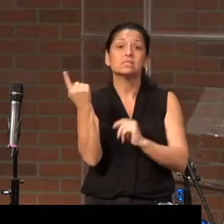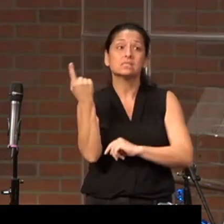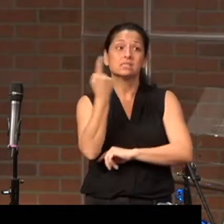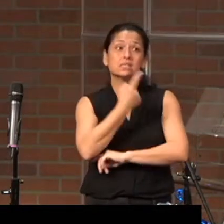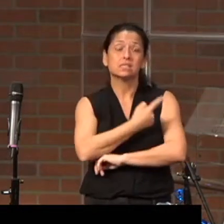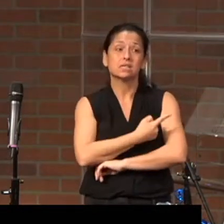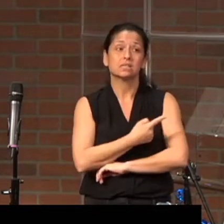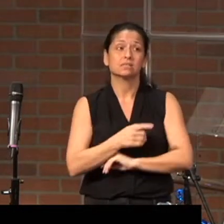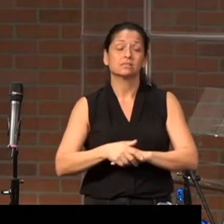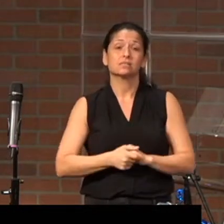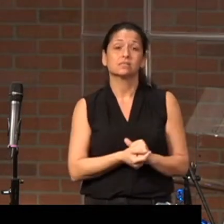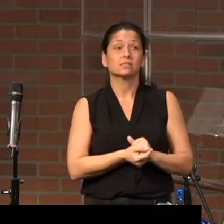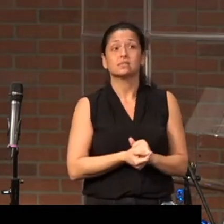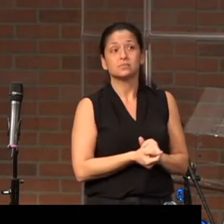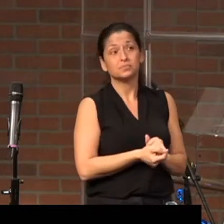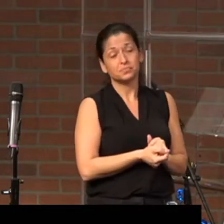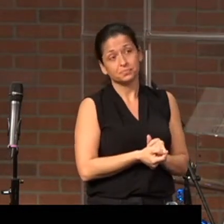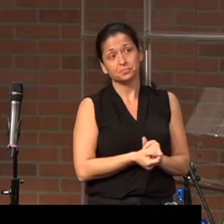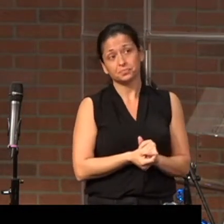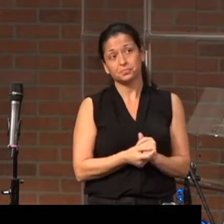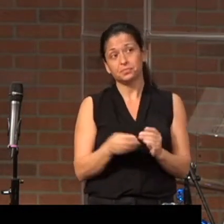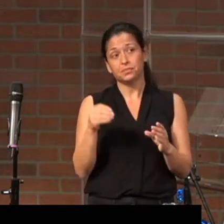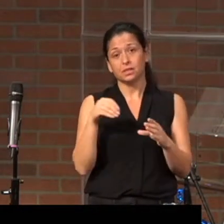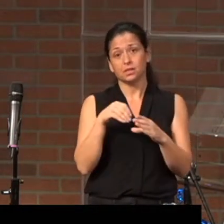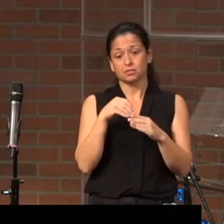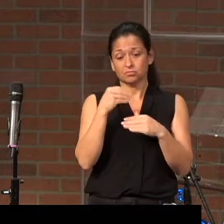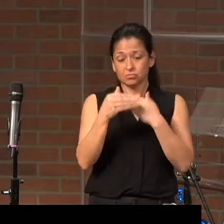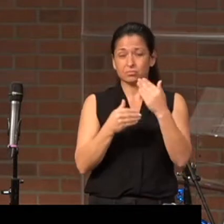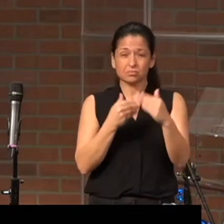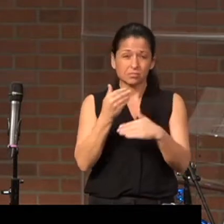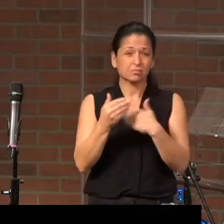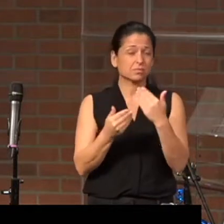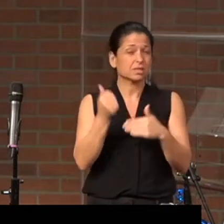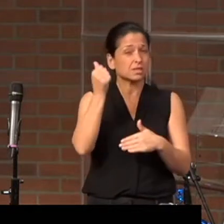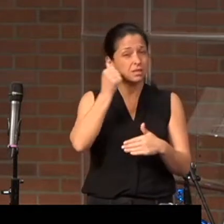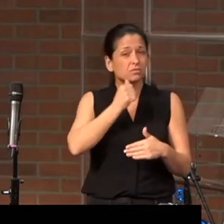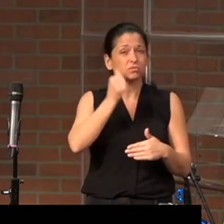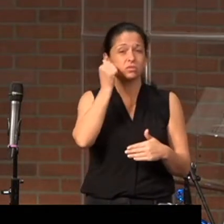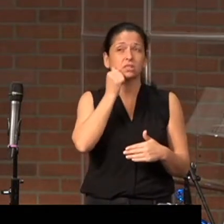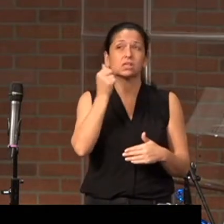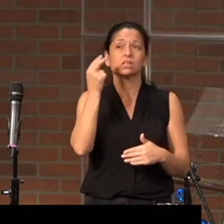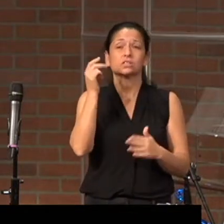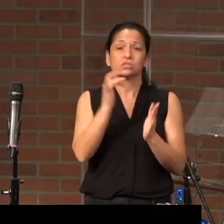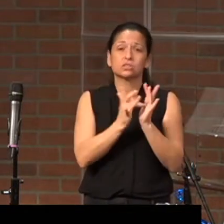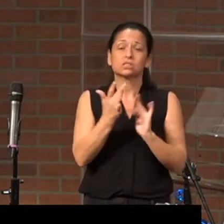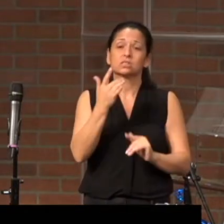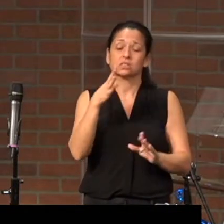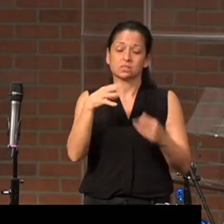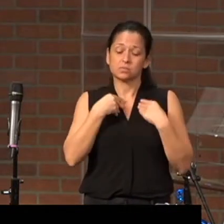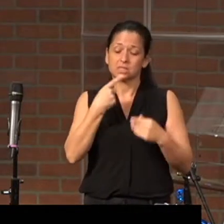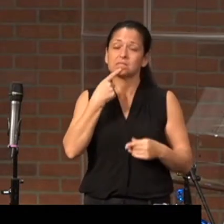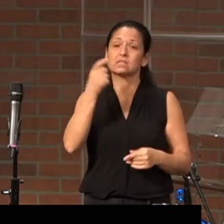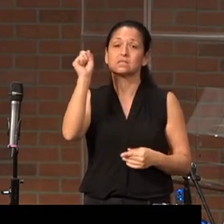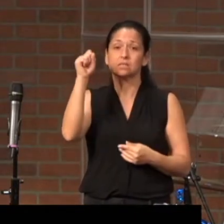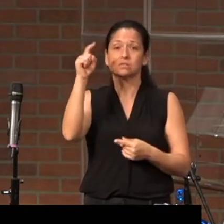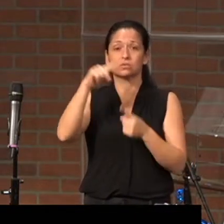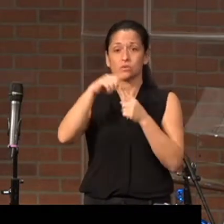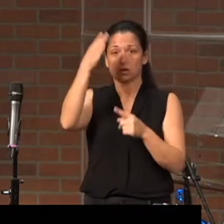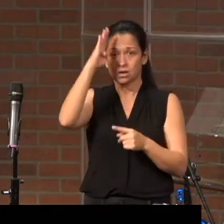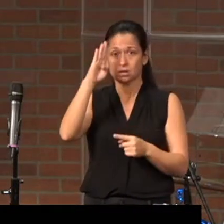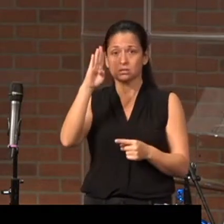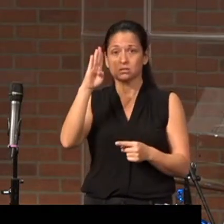12,000 days in a row, Jesus was saying yes to God's yes.